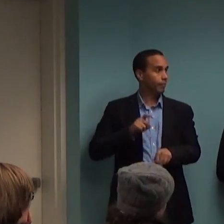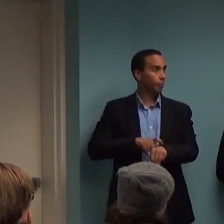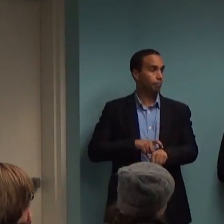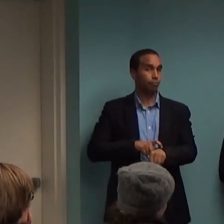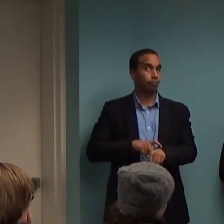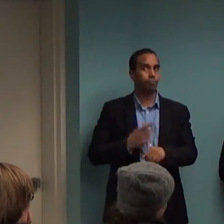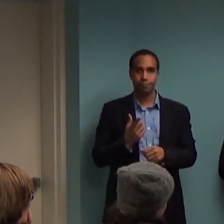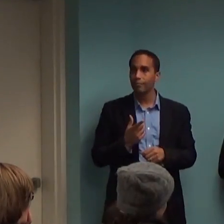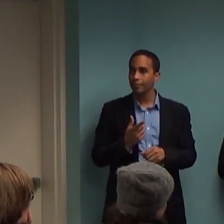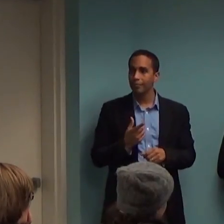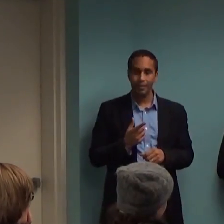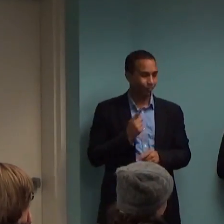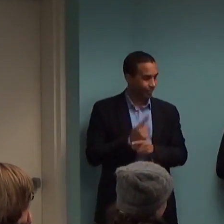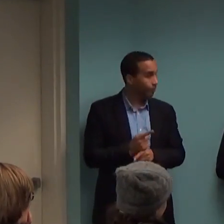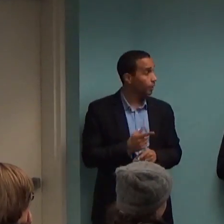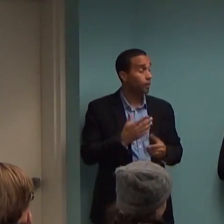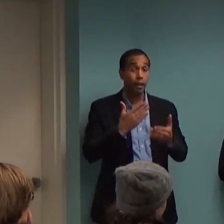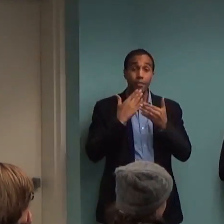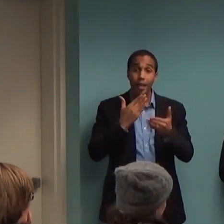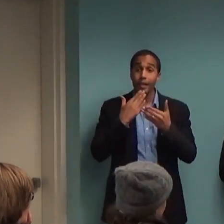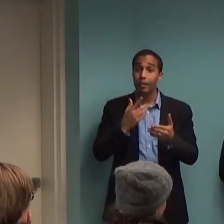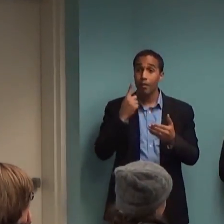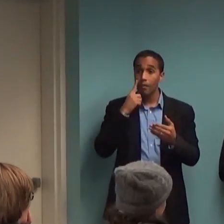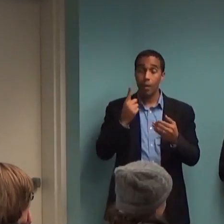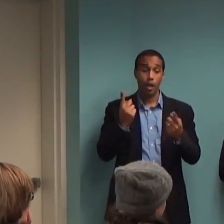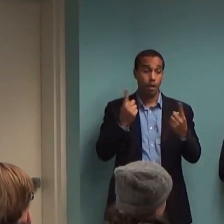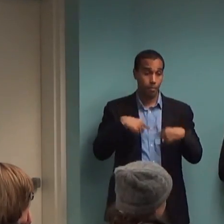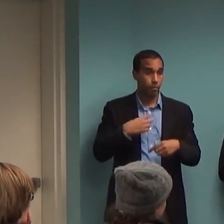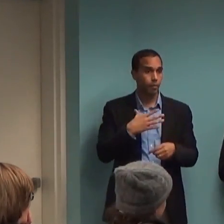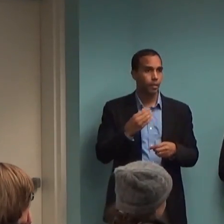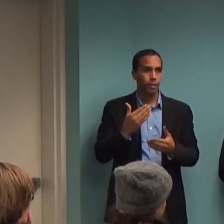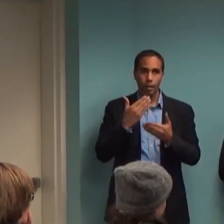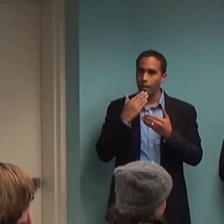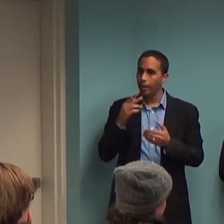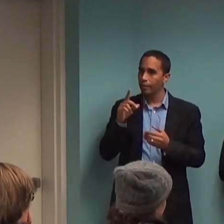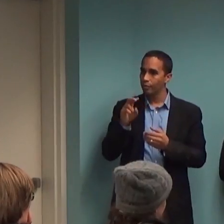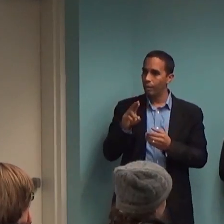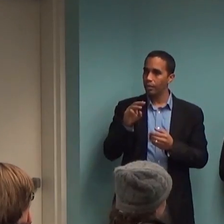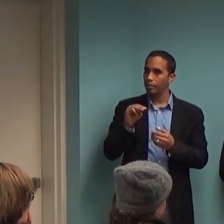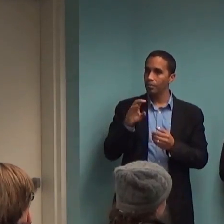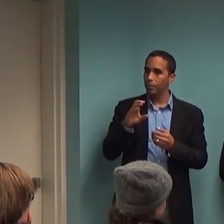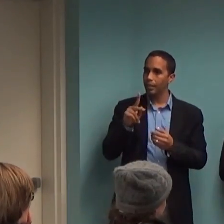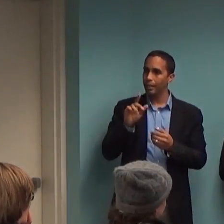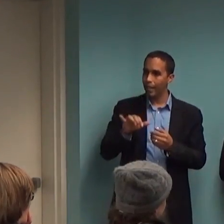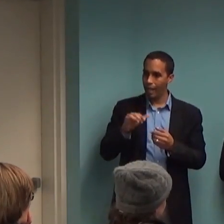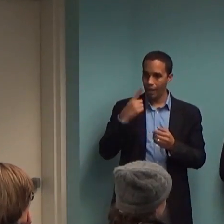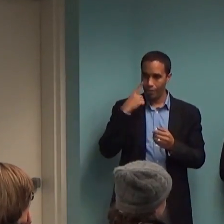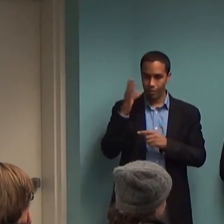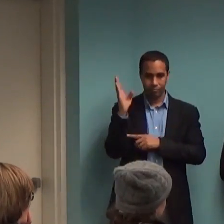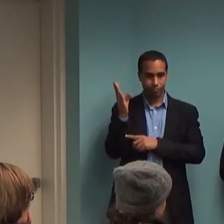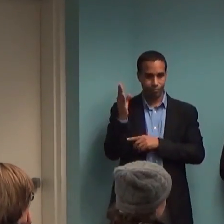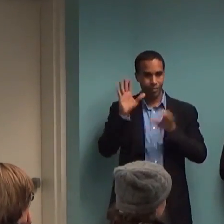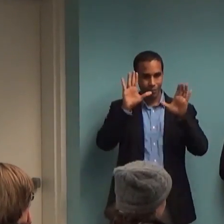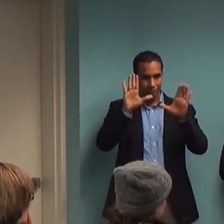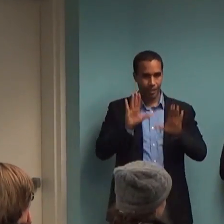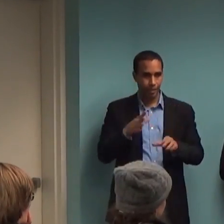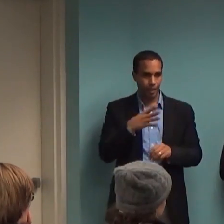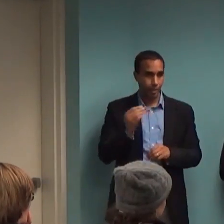So yeah, thank you all for coming. want to thank Dr. McKay for giving a wonderful presentation. I also want to thank